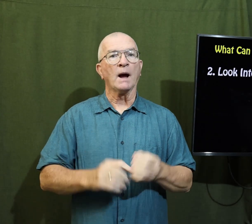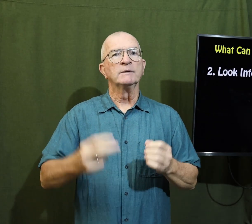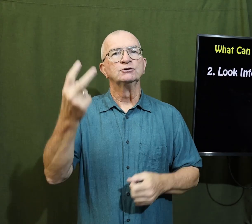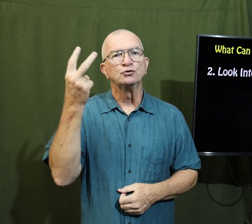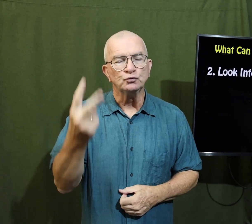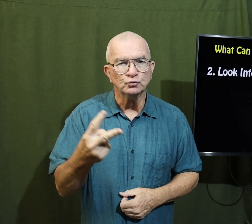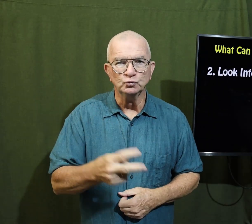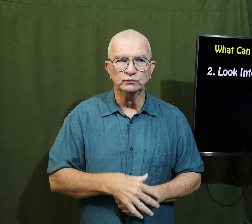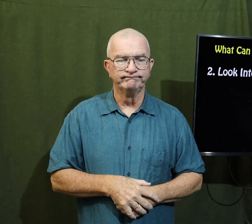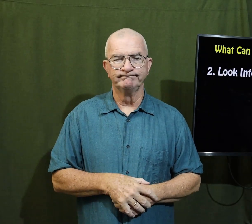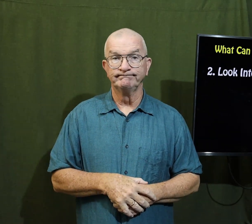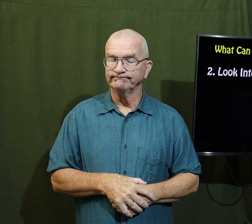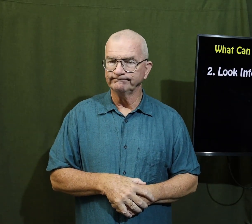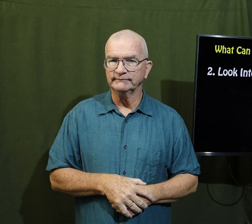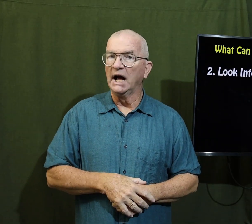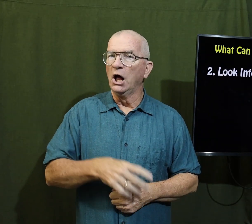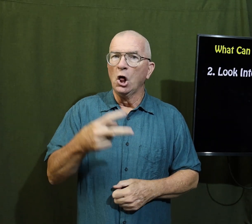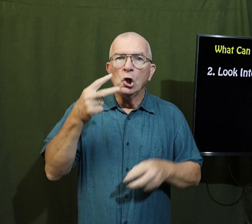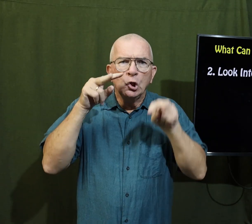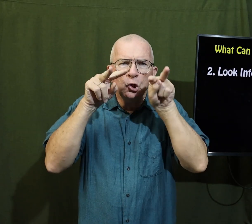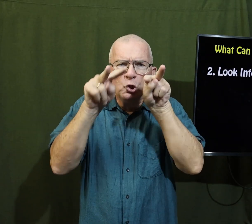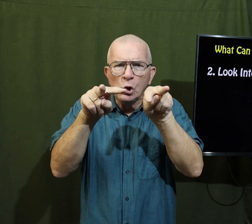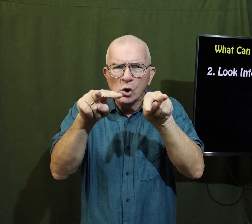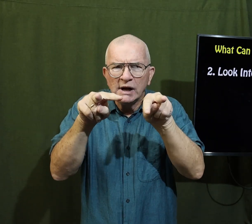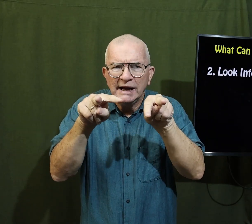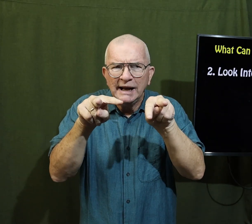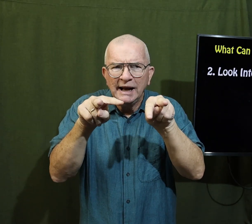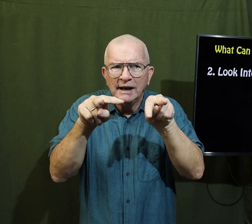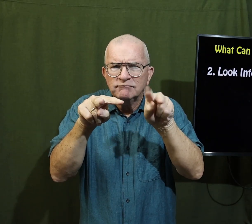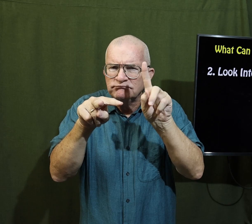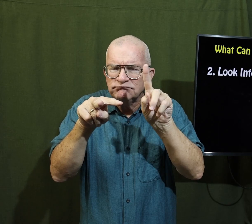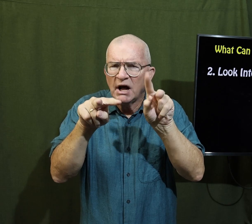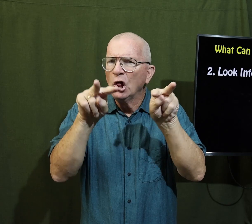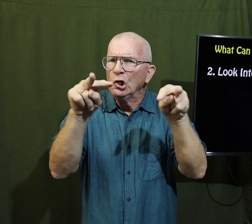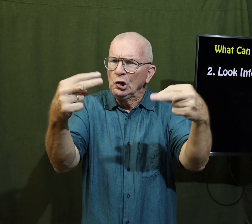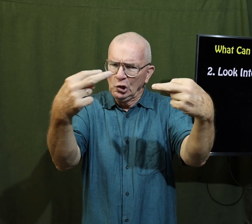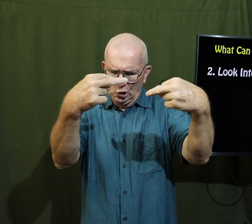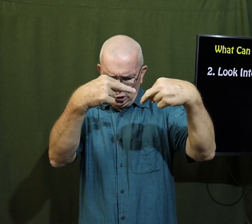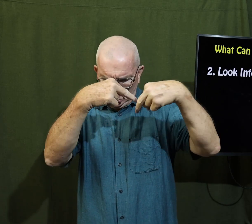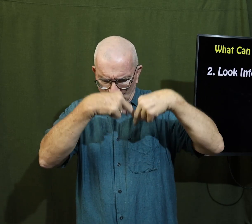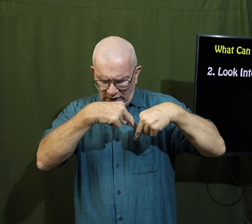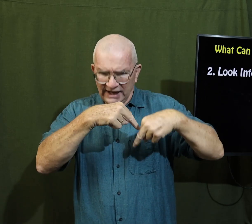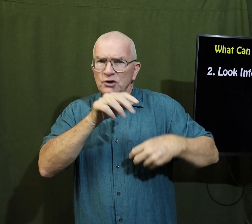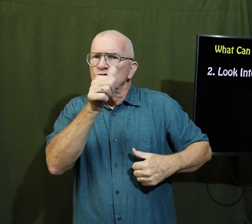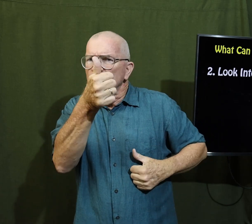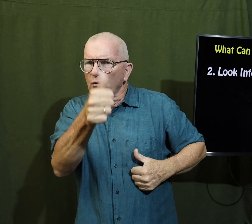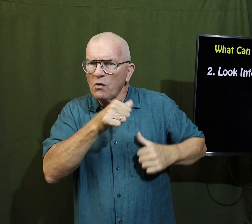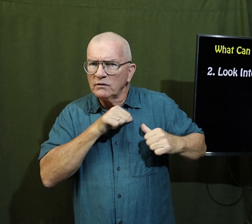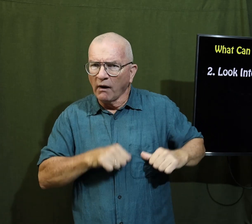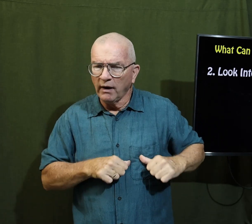number two look in to your own heart